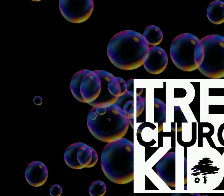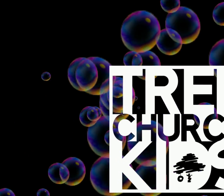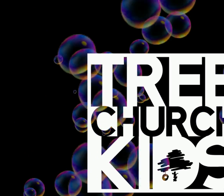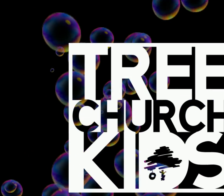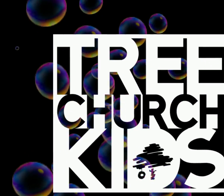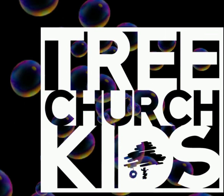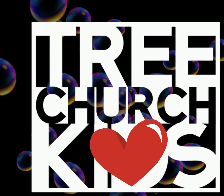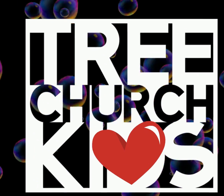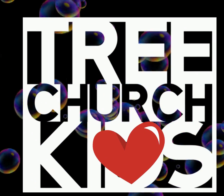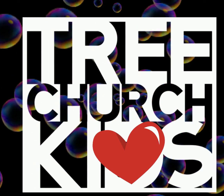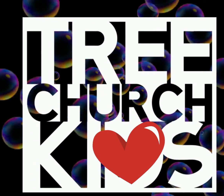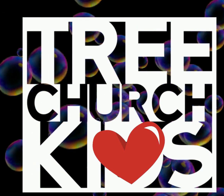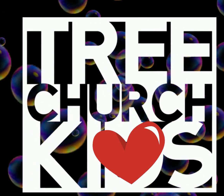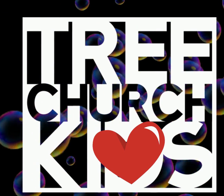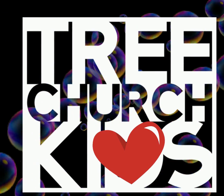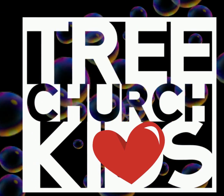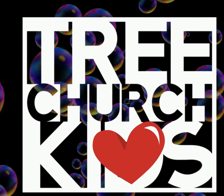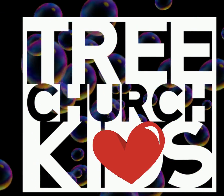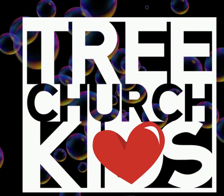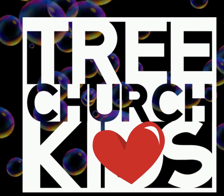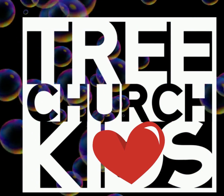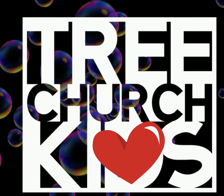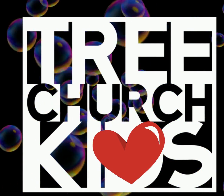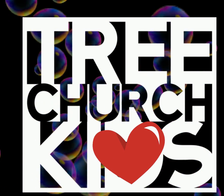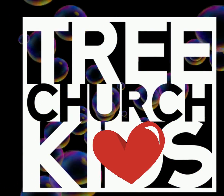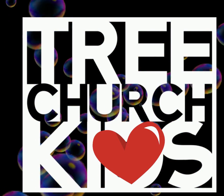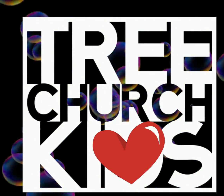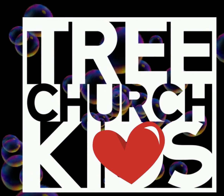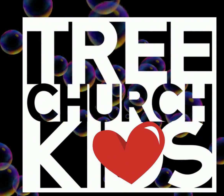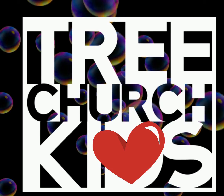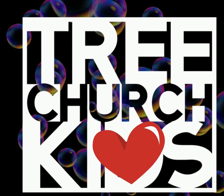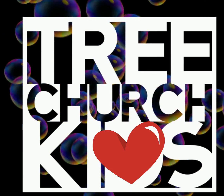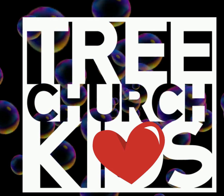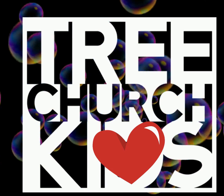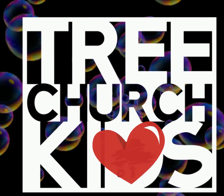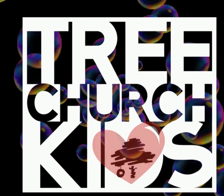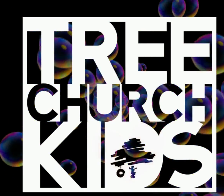job